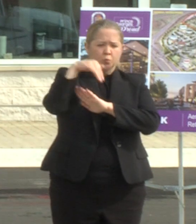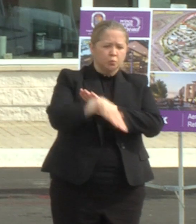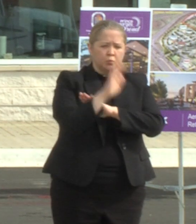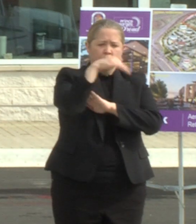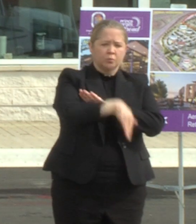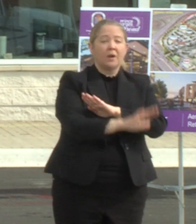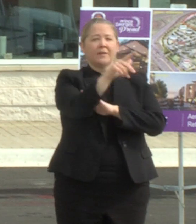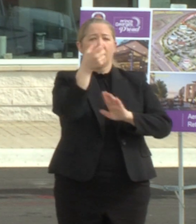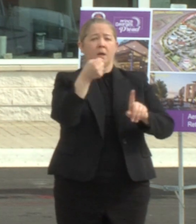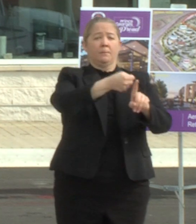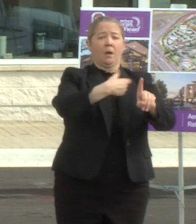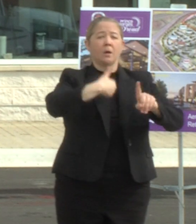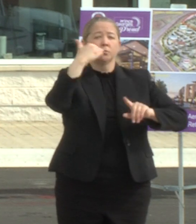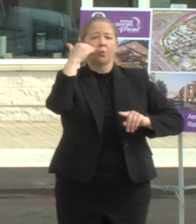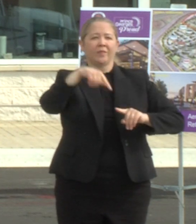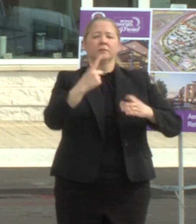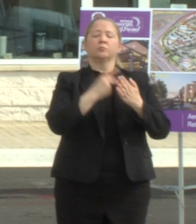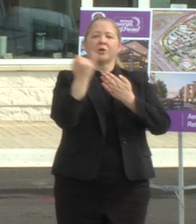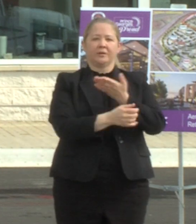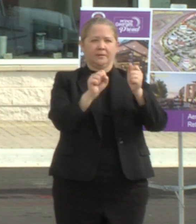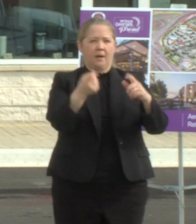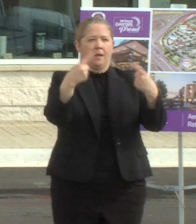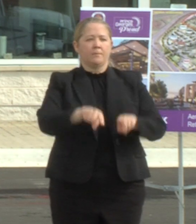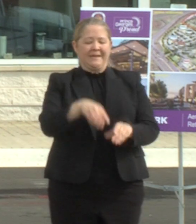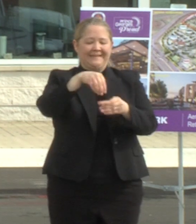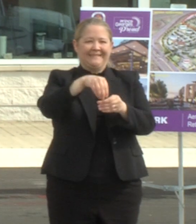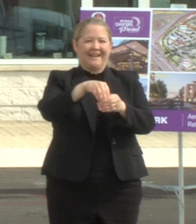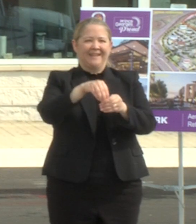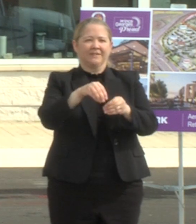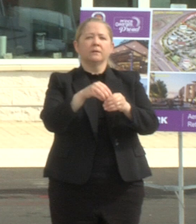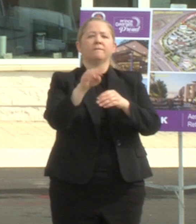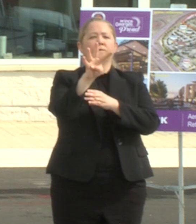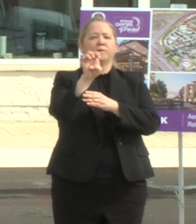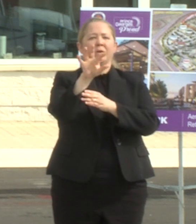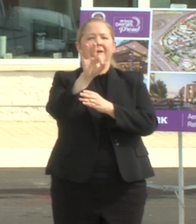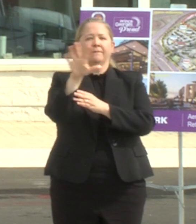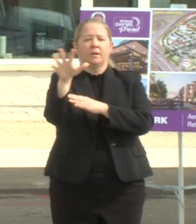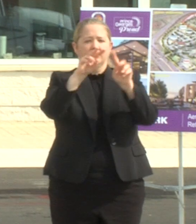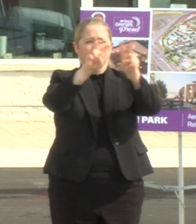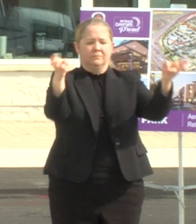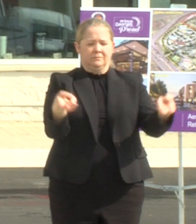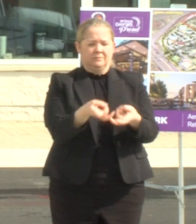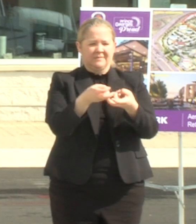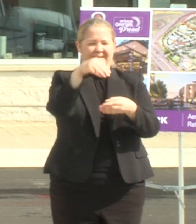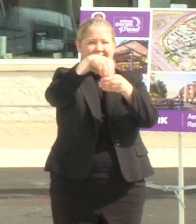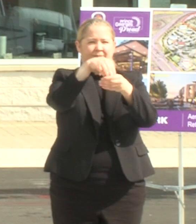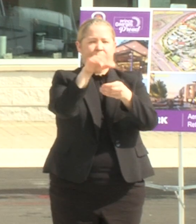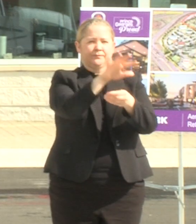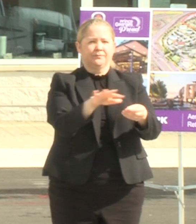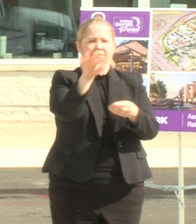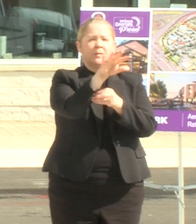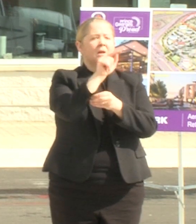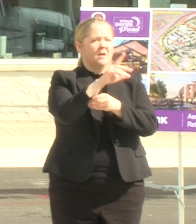this project could have for our community inside the beltway along this corridor for a community that is often overlooked but